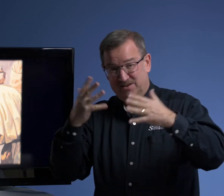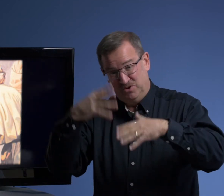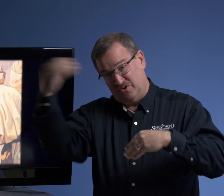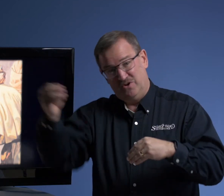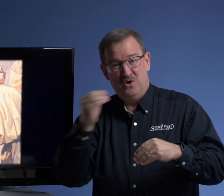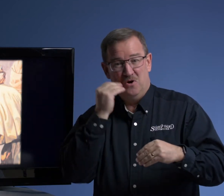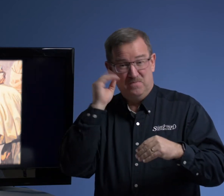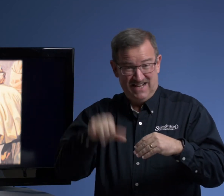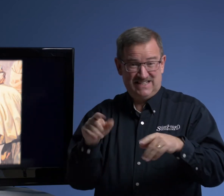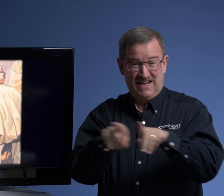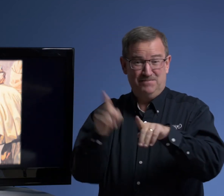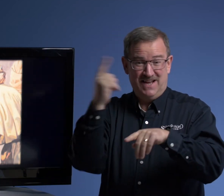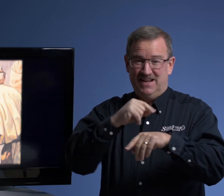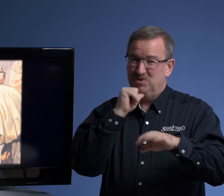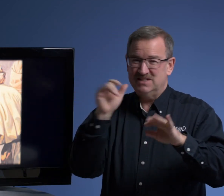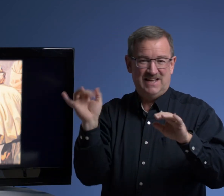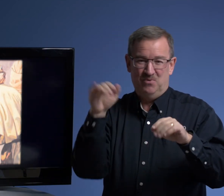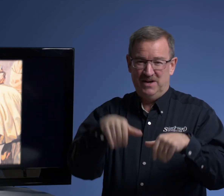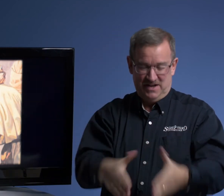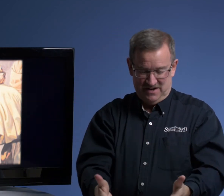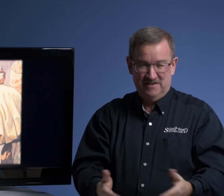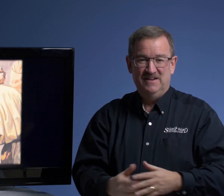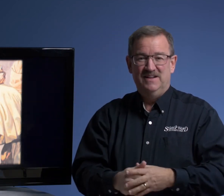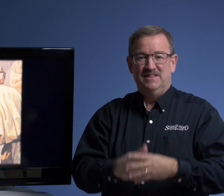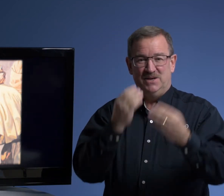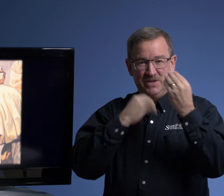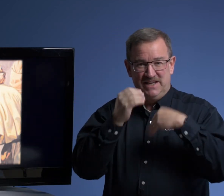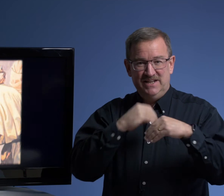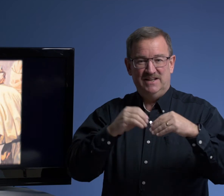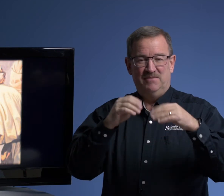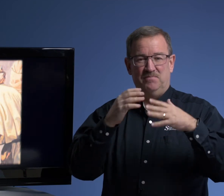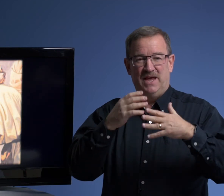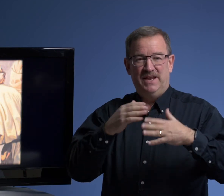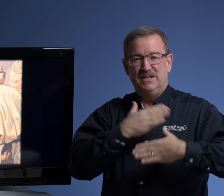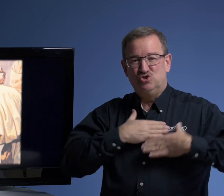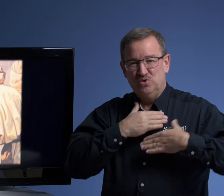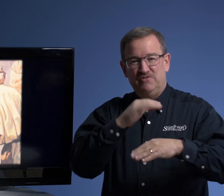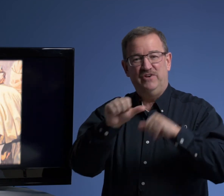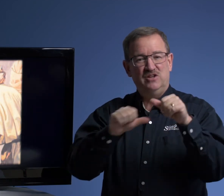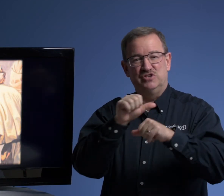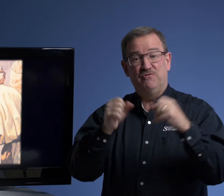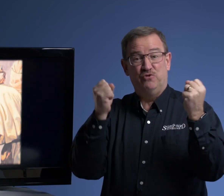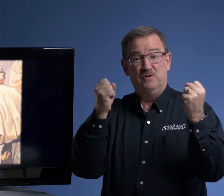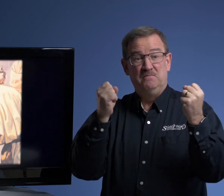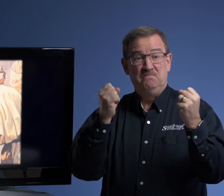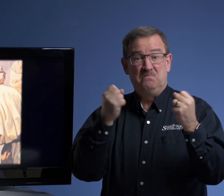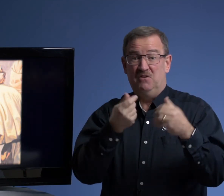we all go home that same day. It wasn't that way here. They would eat and, and enjoy fellowship for a